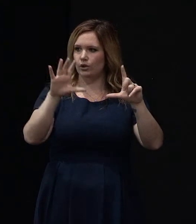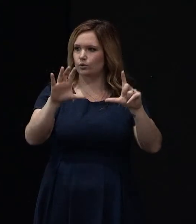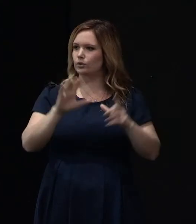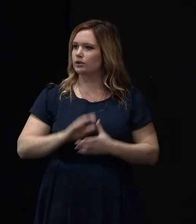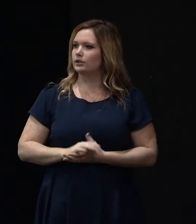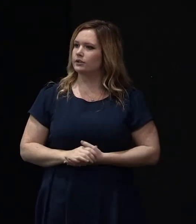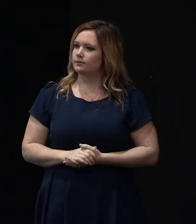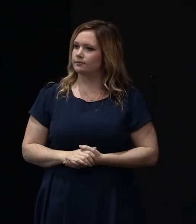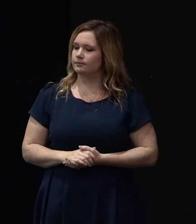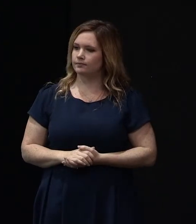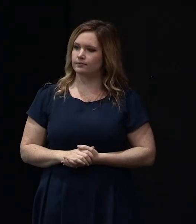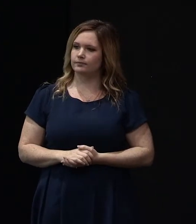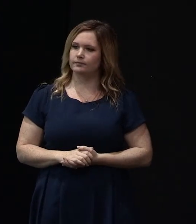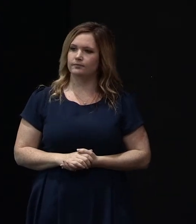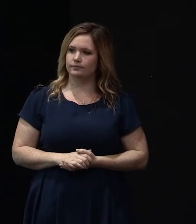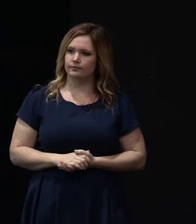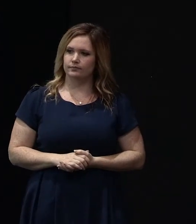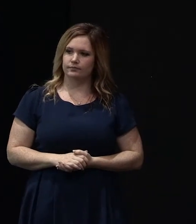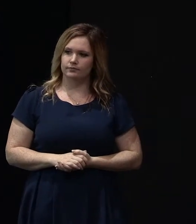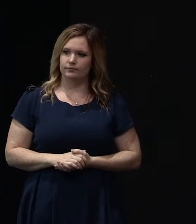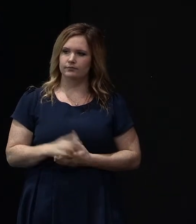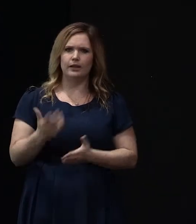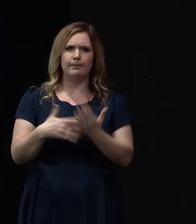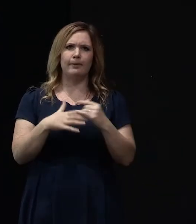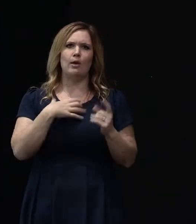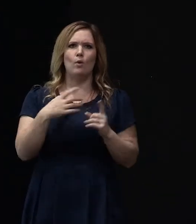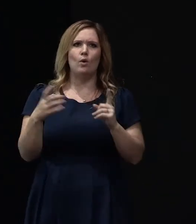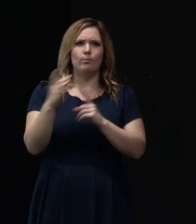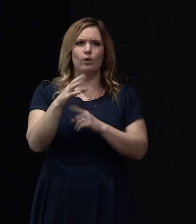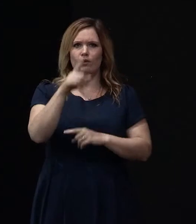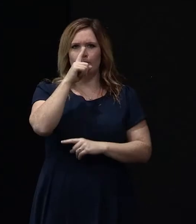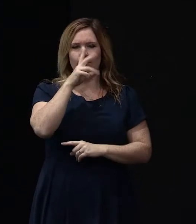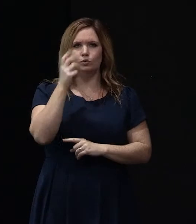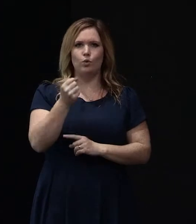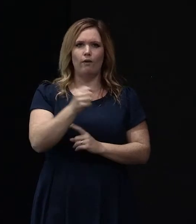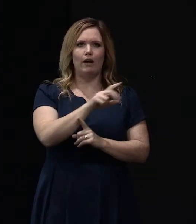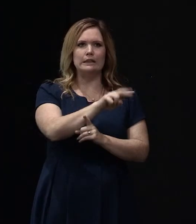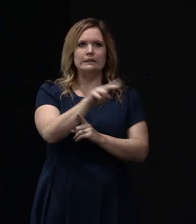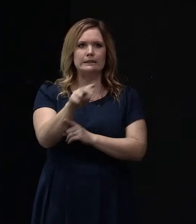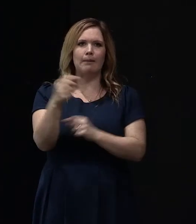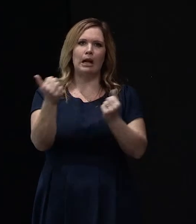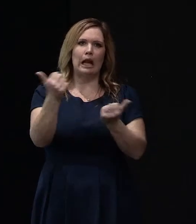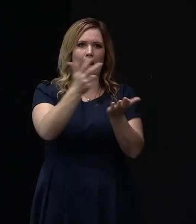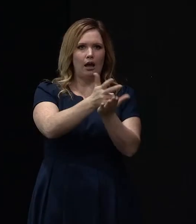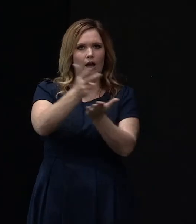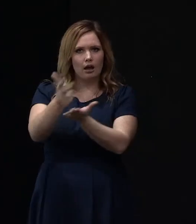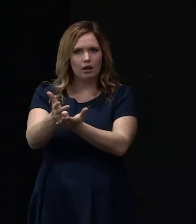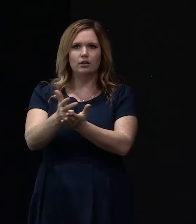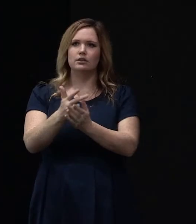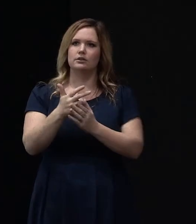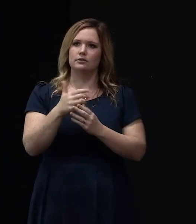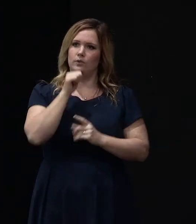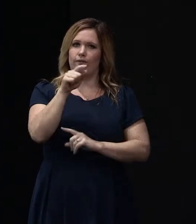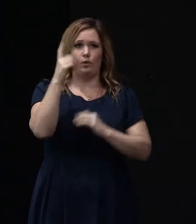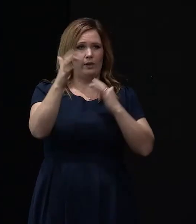You know, it's becoming increasingly important for all of us to have double garages. And when you think about it, that might be something that you would like to perhaps